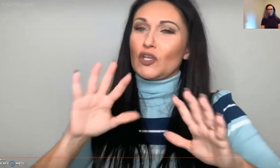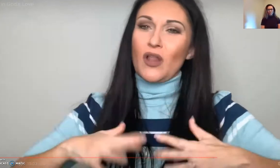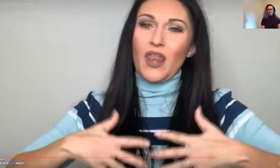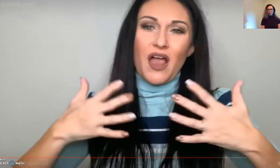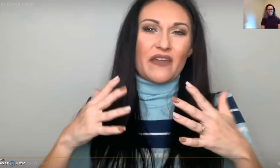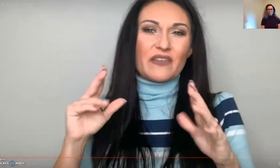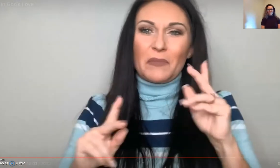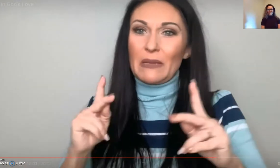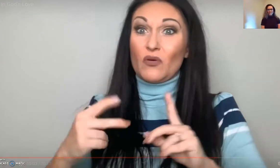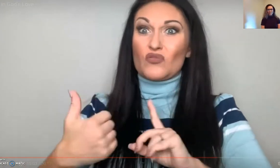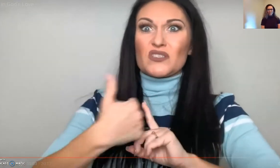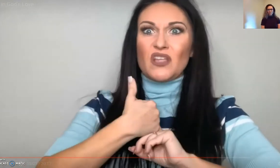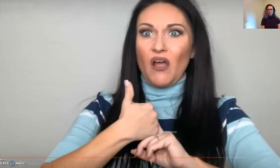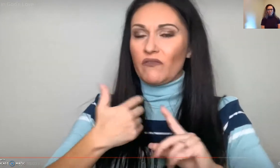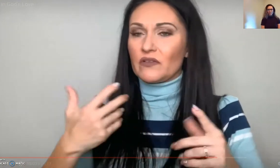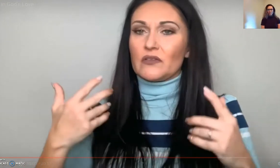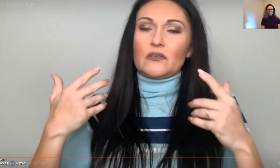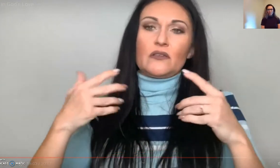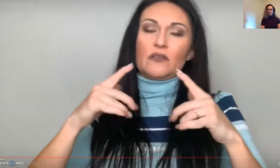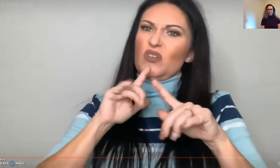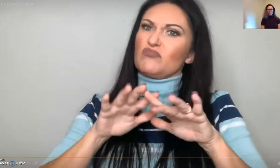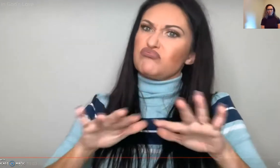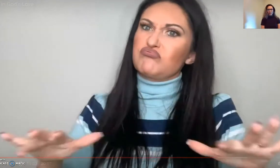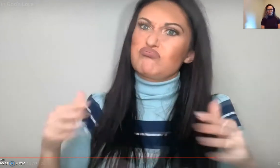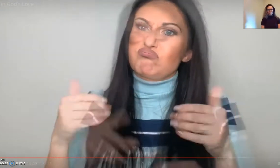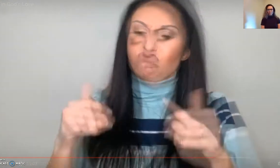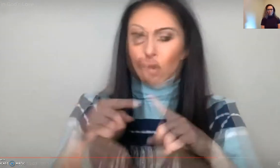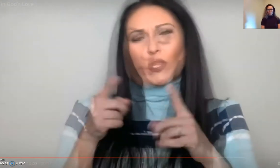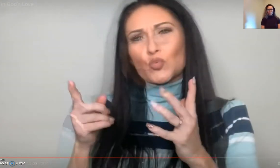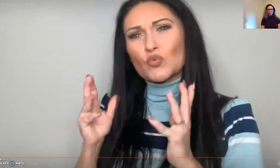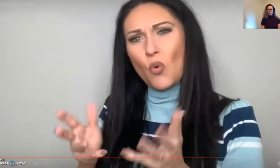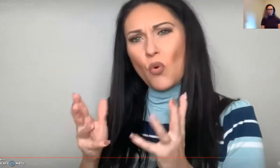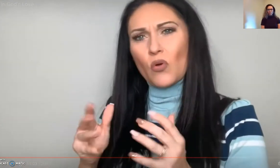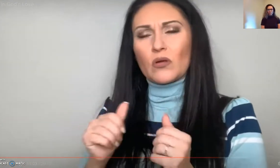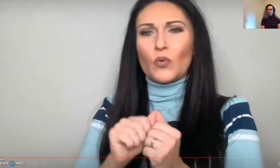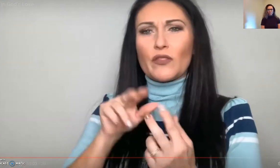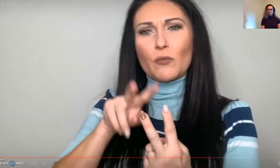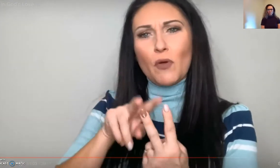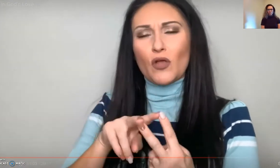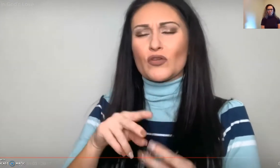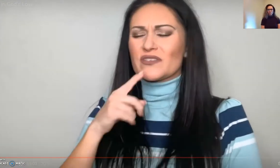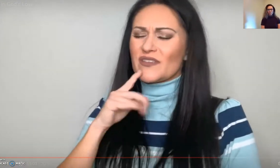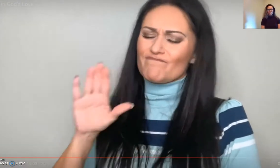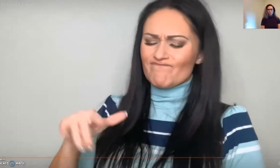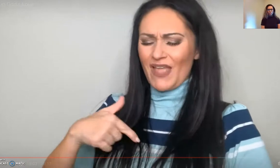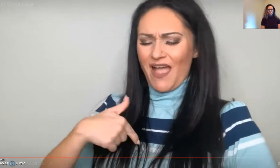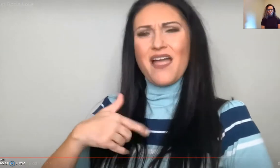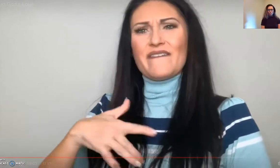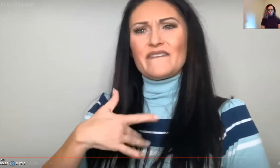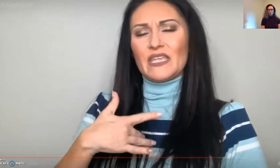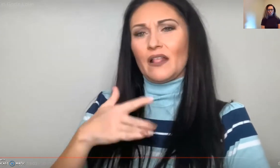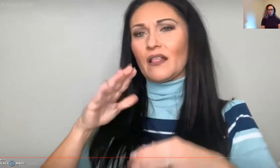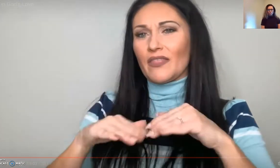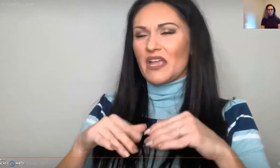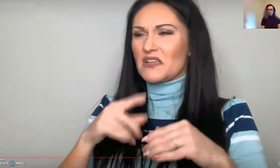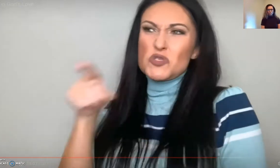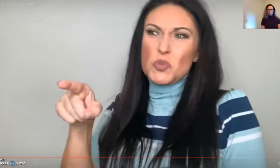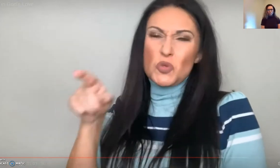There's many areas in your life that people can touch and hurt you. So